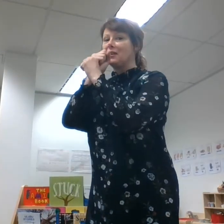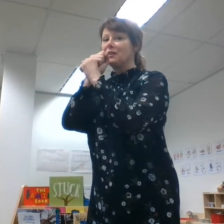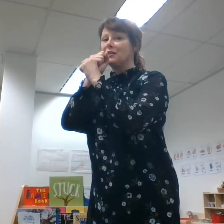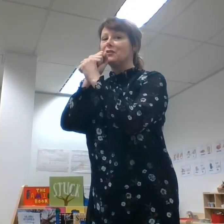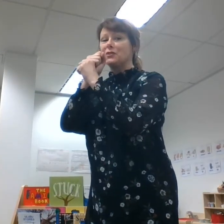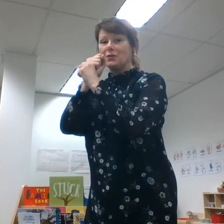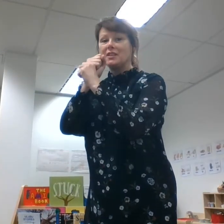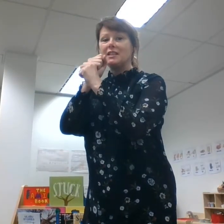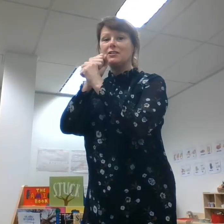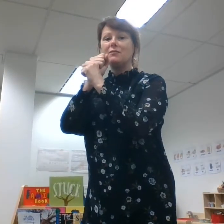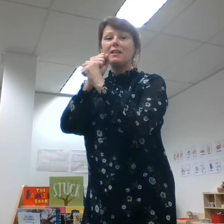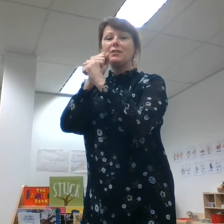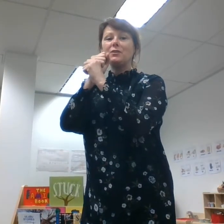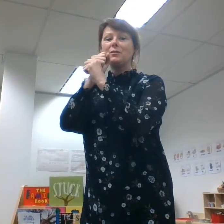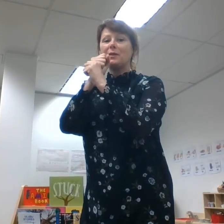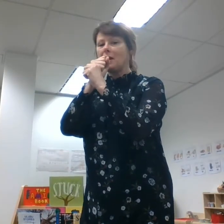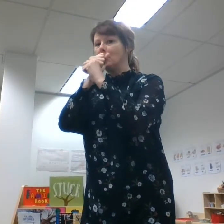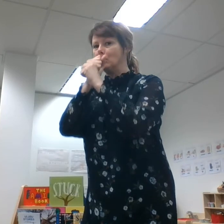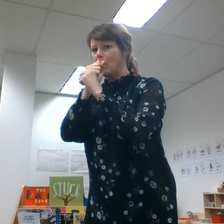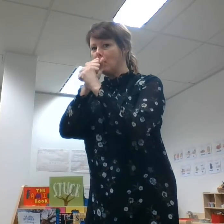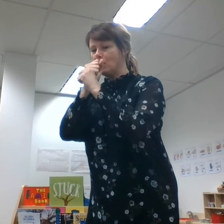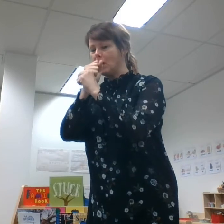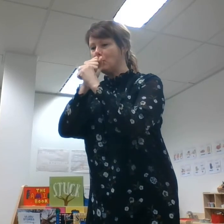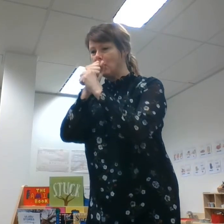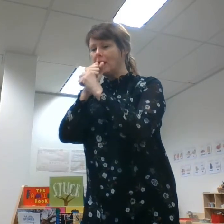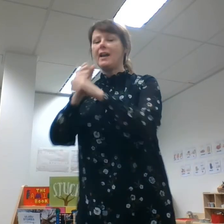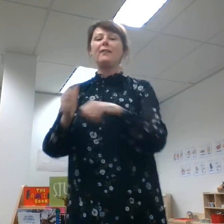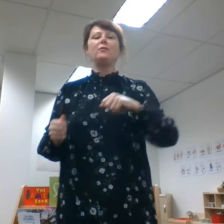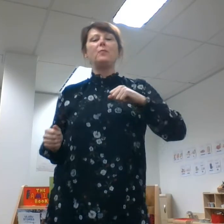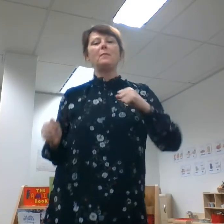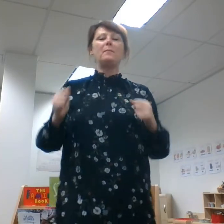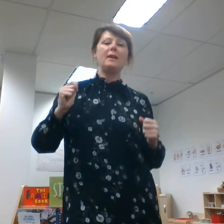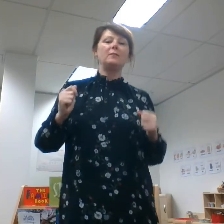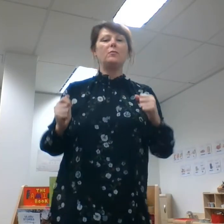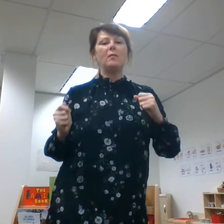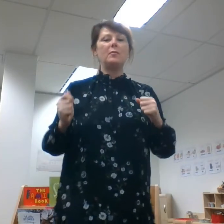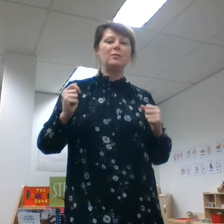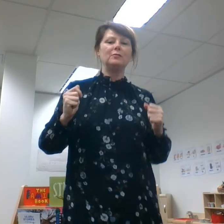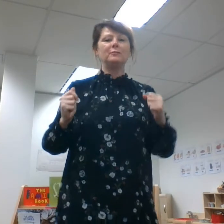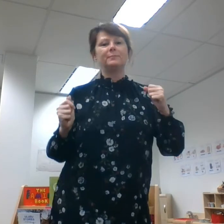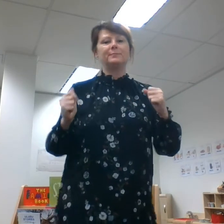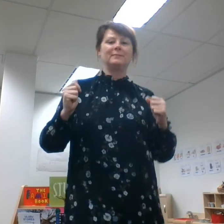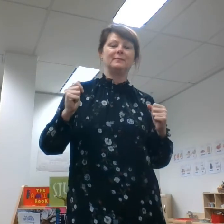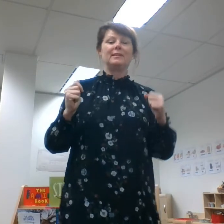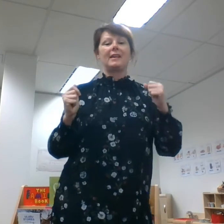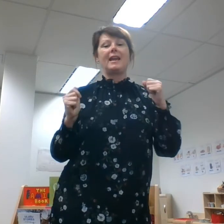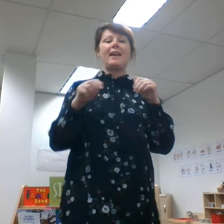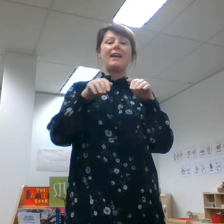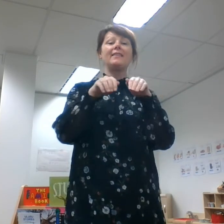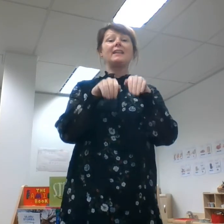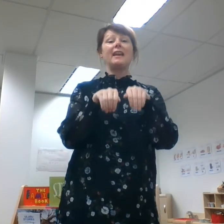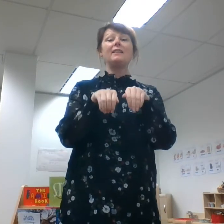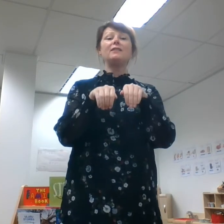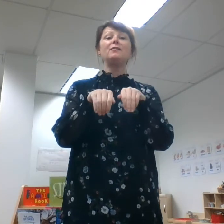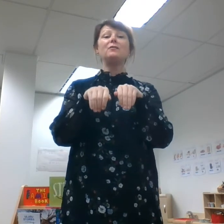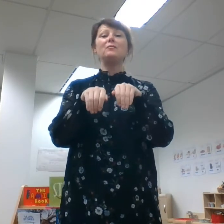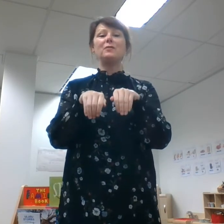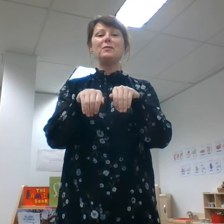Do the didgeridoo wah wah wah and the wombat wobble and the kangaroo